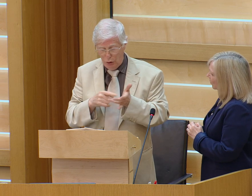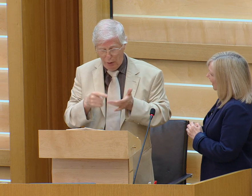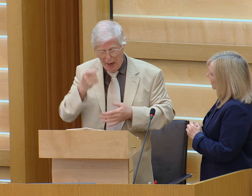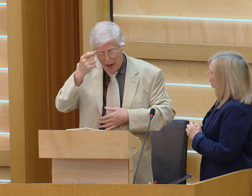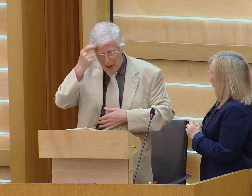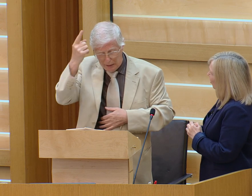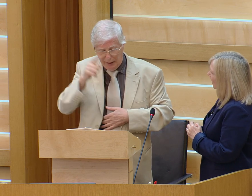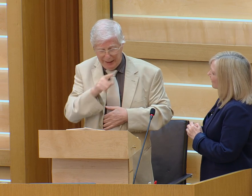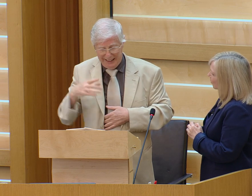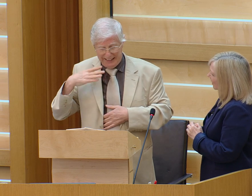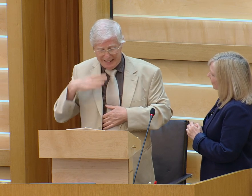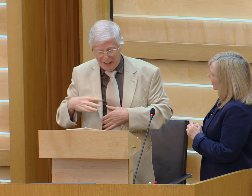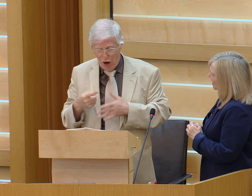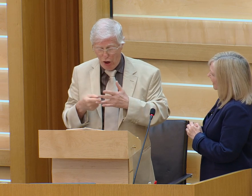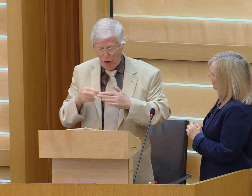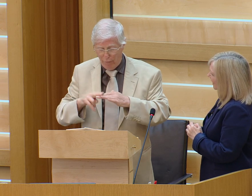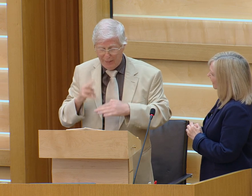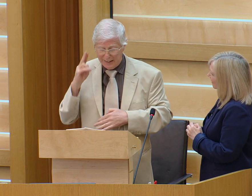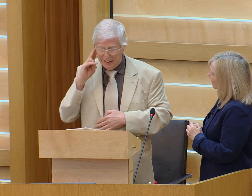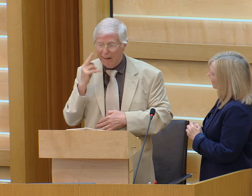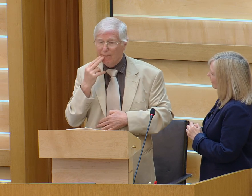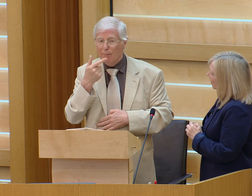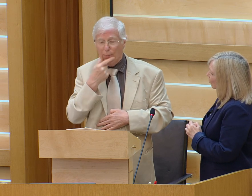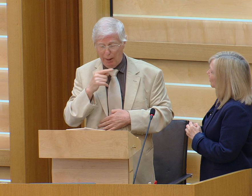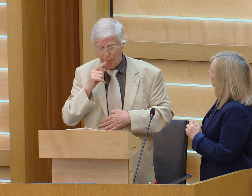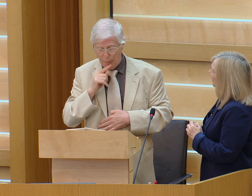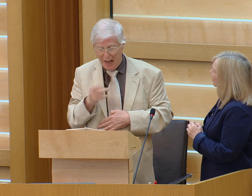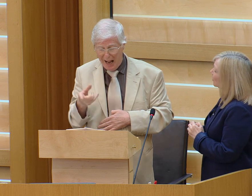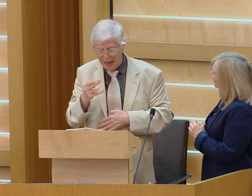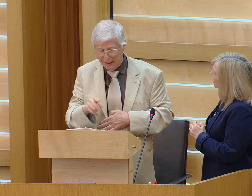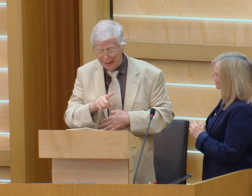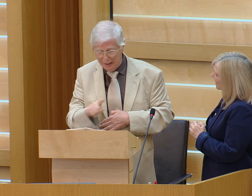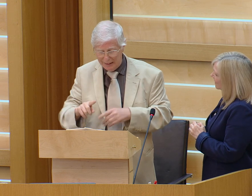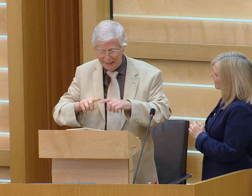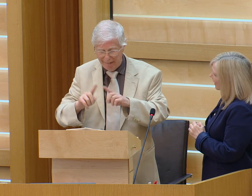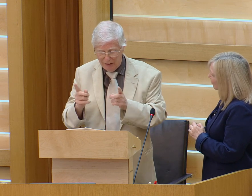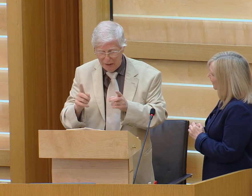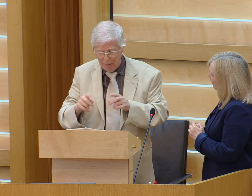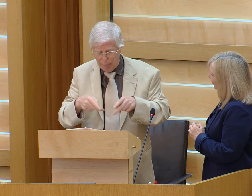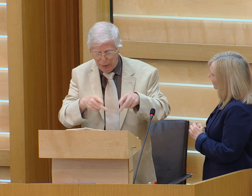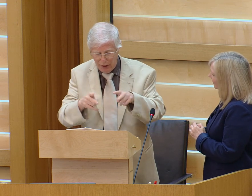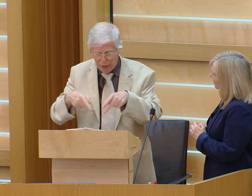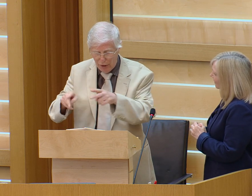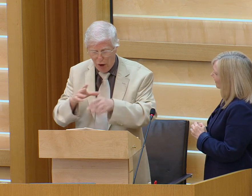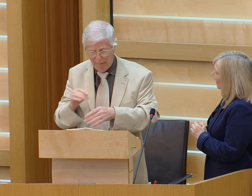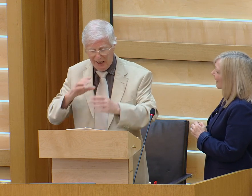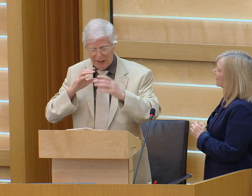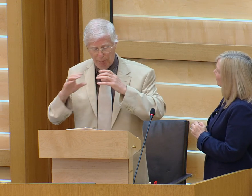so one way to walk in the way of understanding would be to understand deaf people